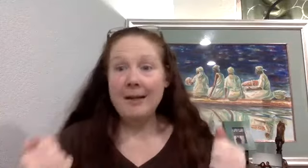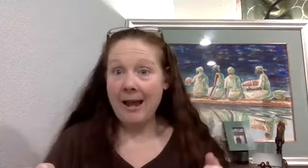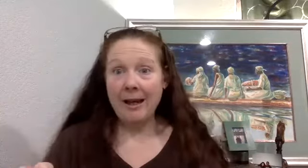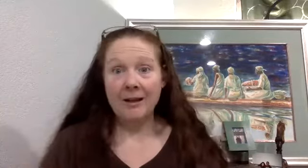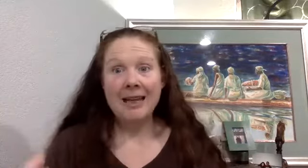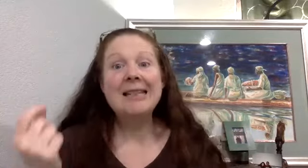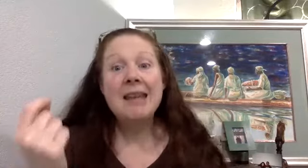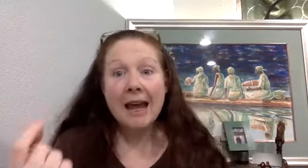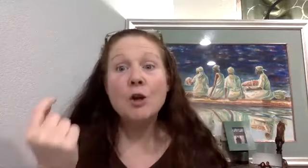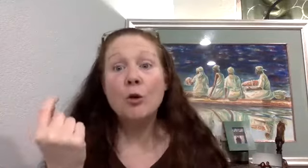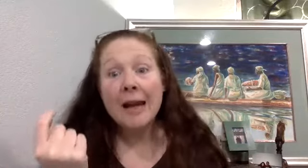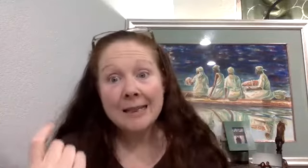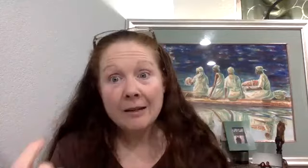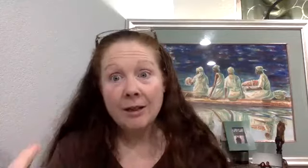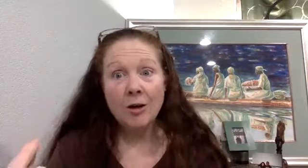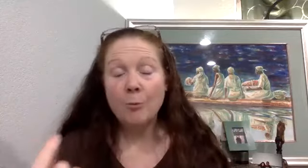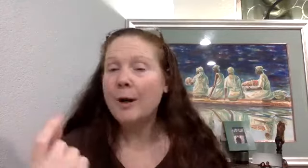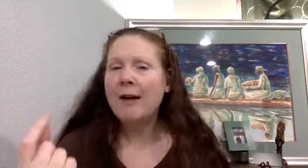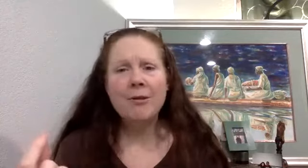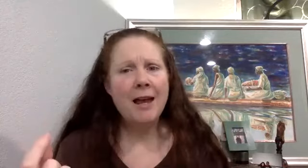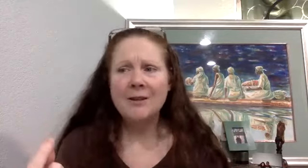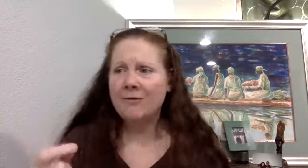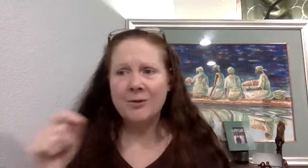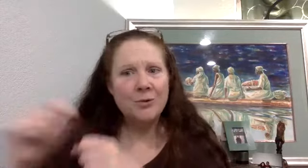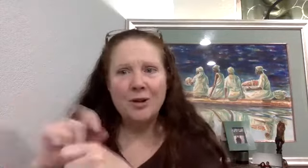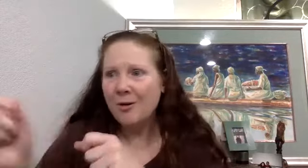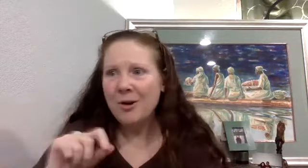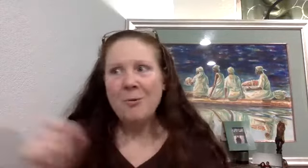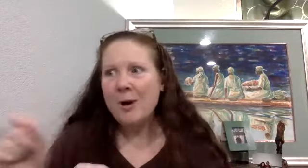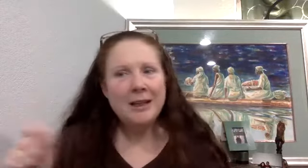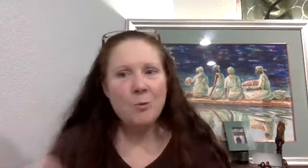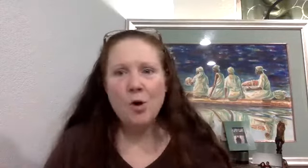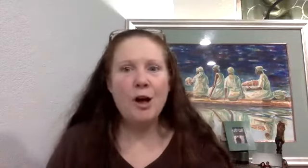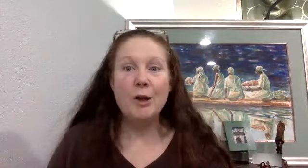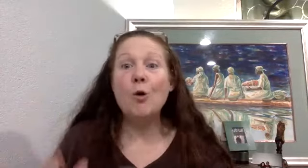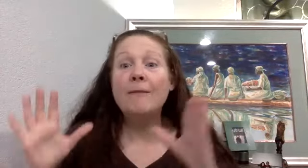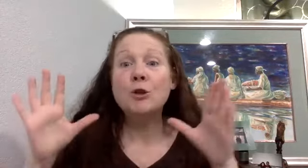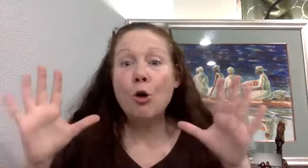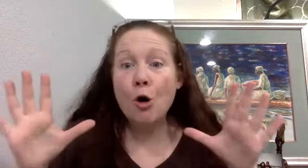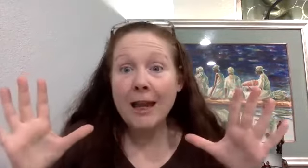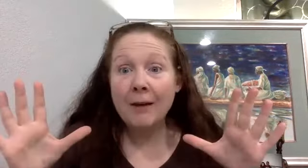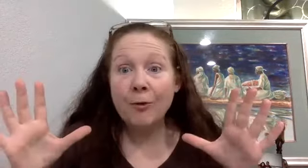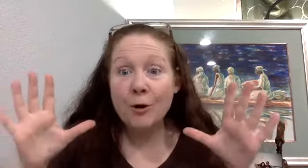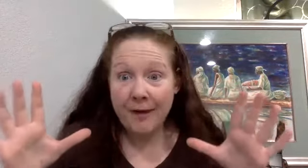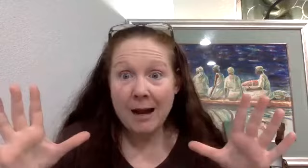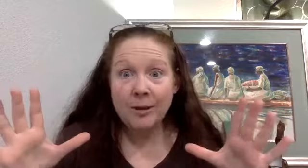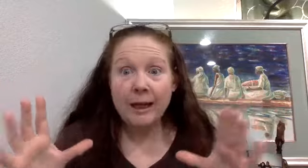day. It's get your creativity on, whatever that is. If it's, you know, whittling wood or if it's cooking for your family,